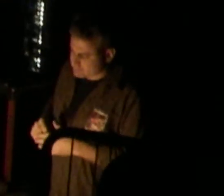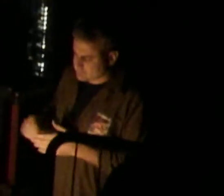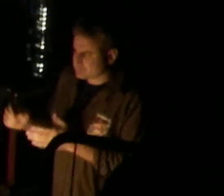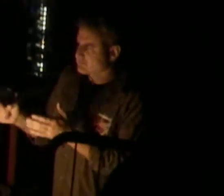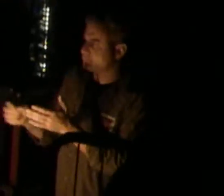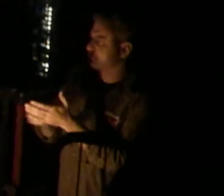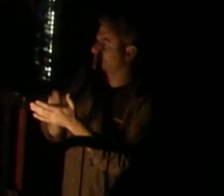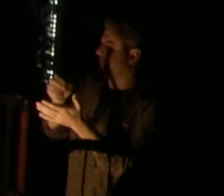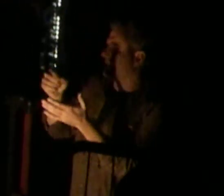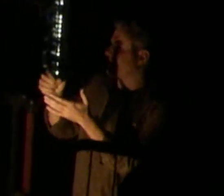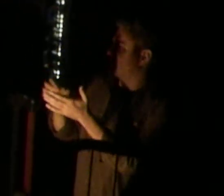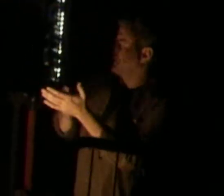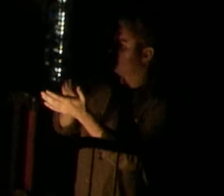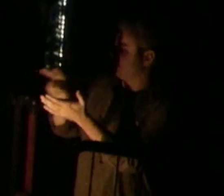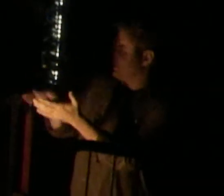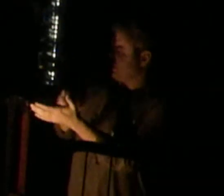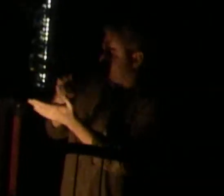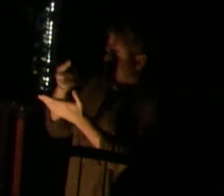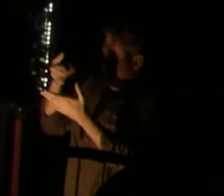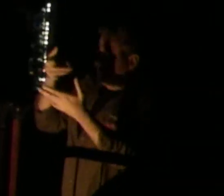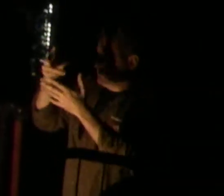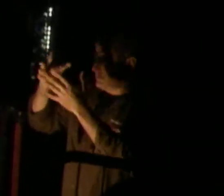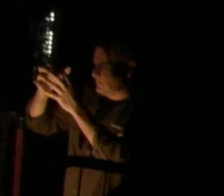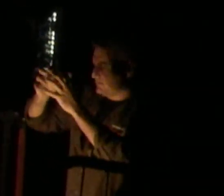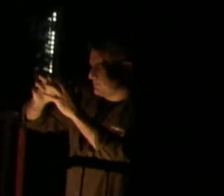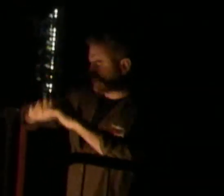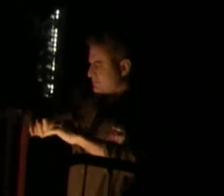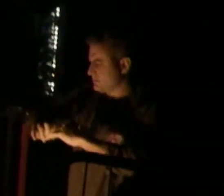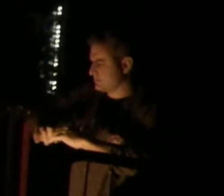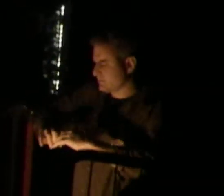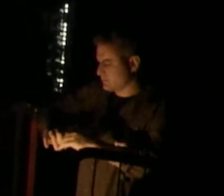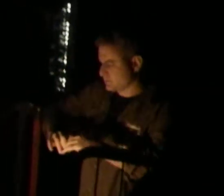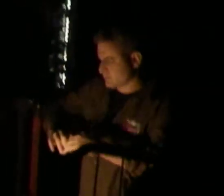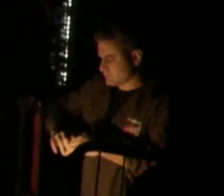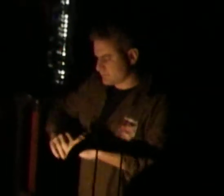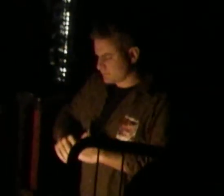falls down Pray,